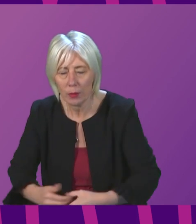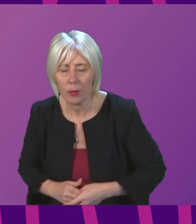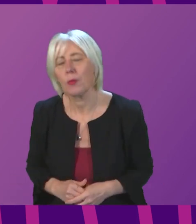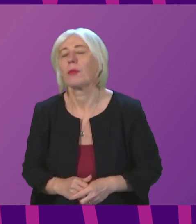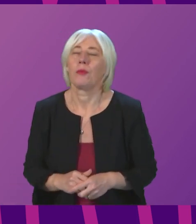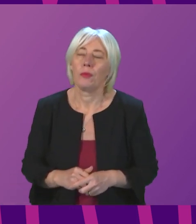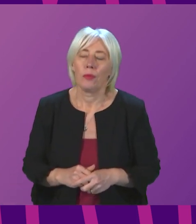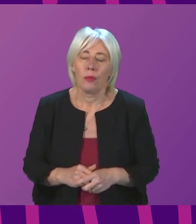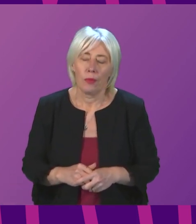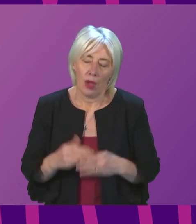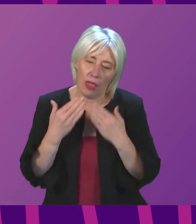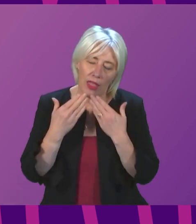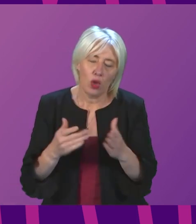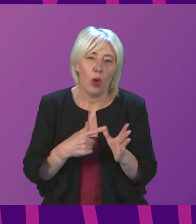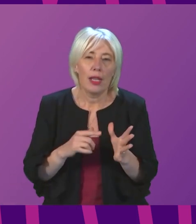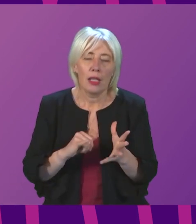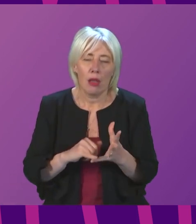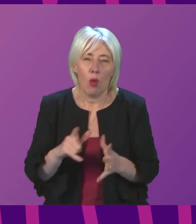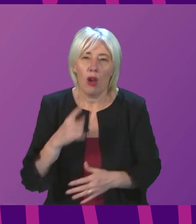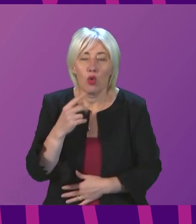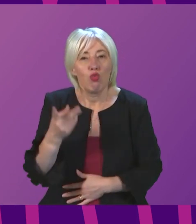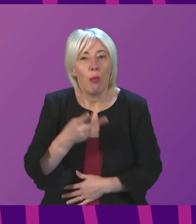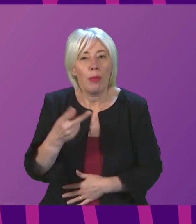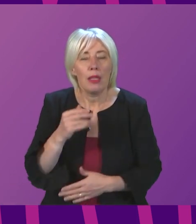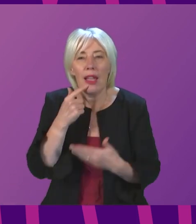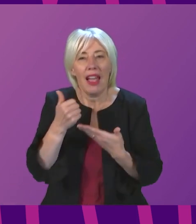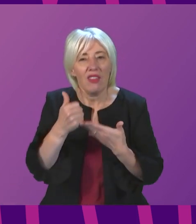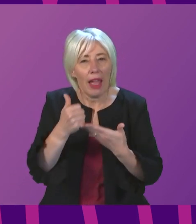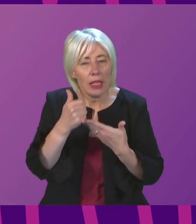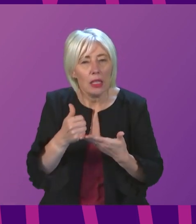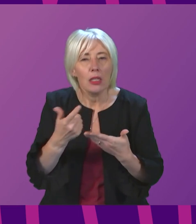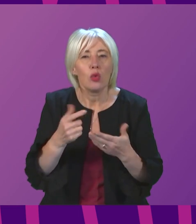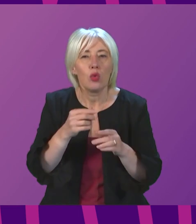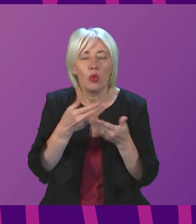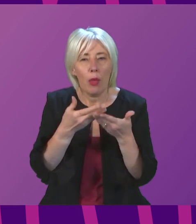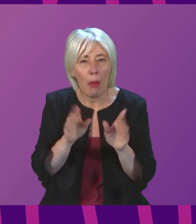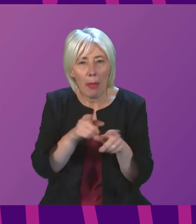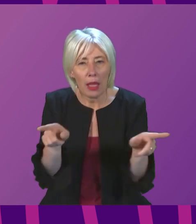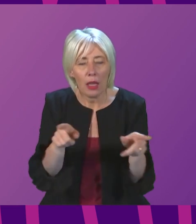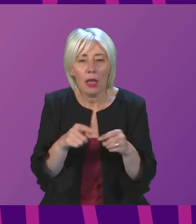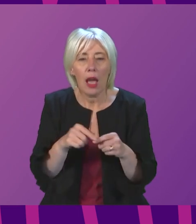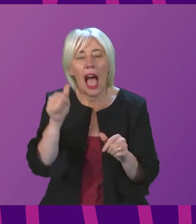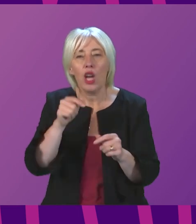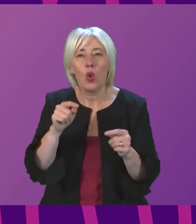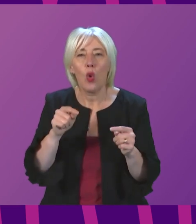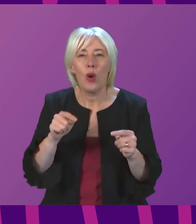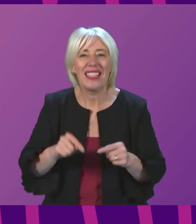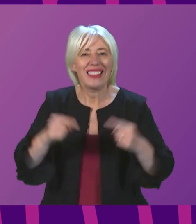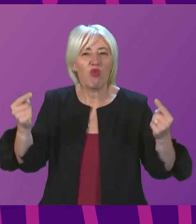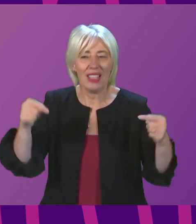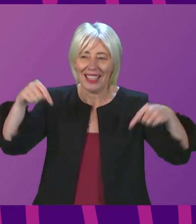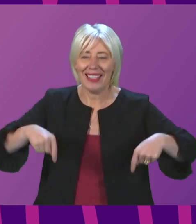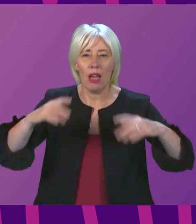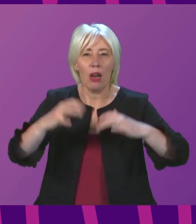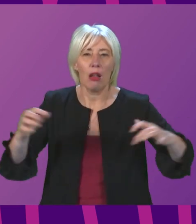thanking Anna Sarwart for repeating the advice to the public at the start of his question. We have many differences in this chamber, and of course,